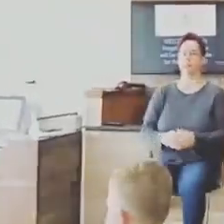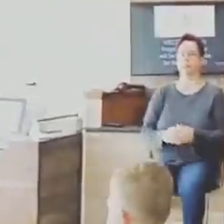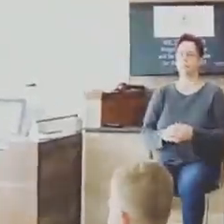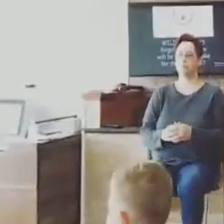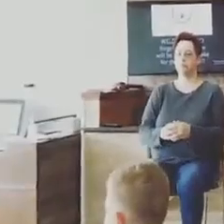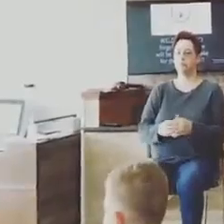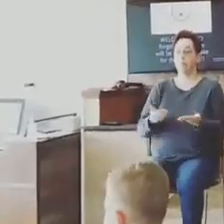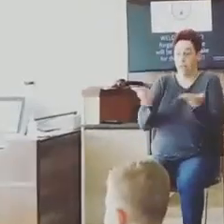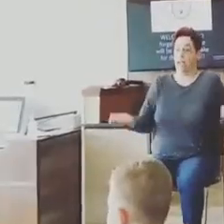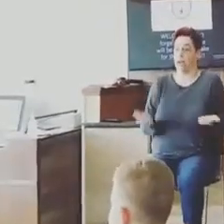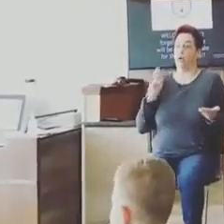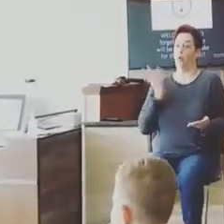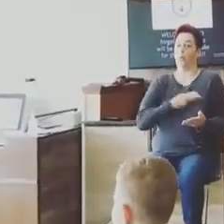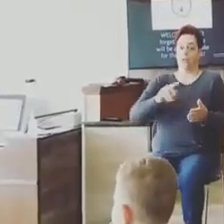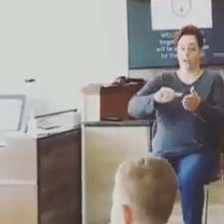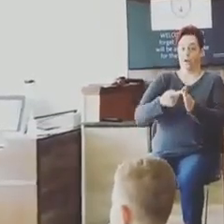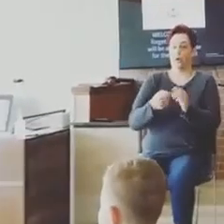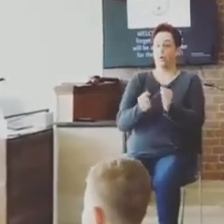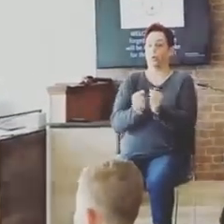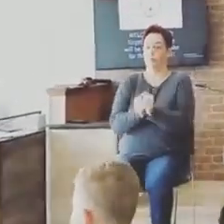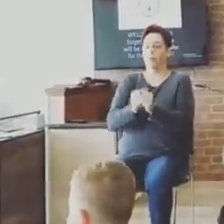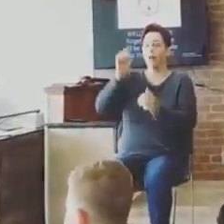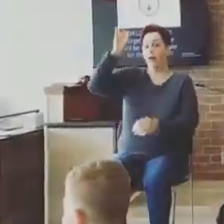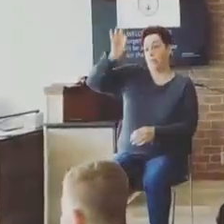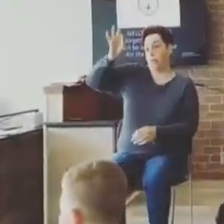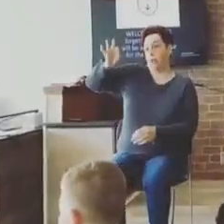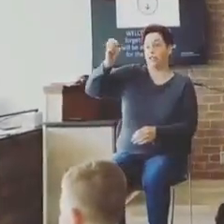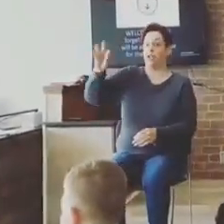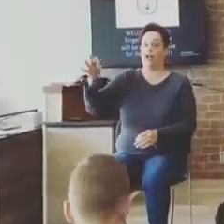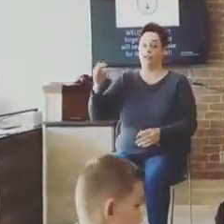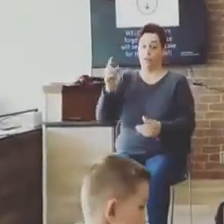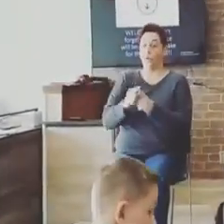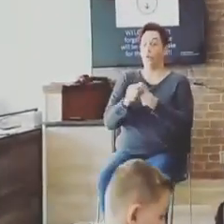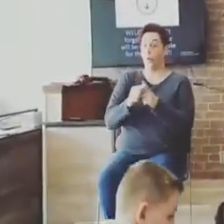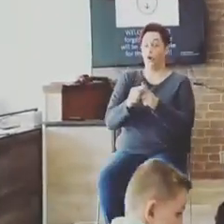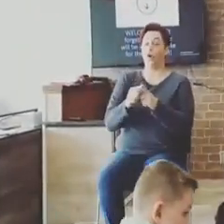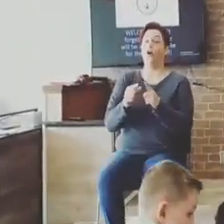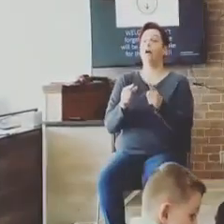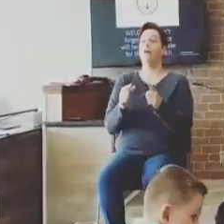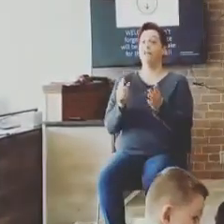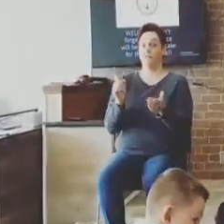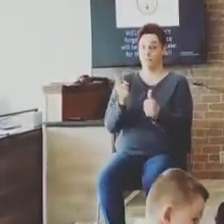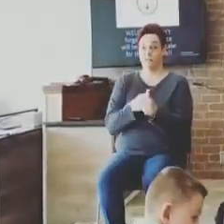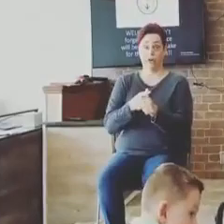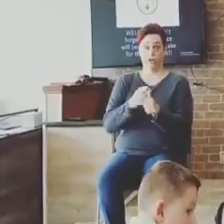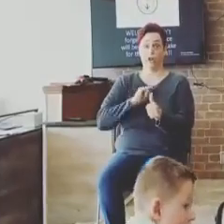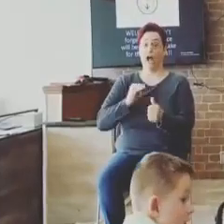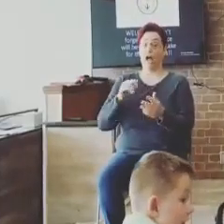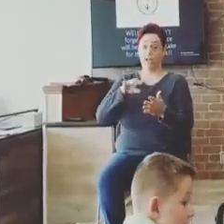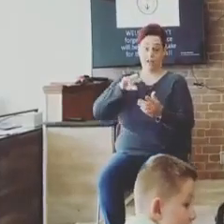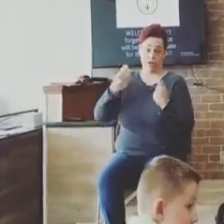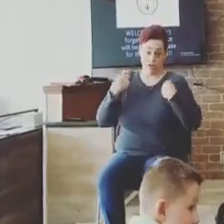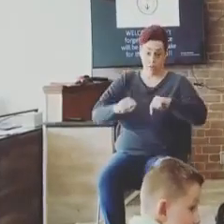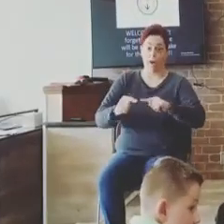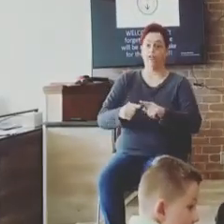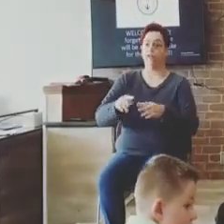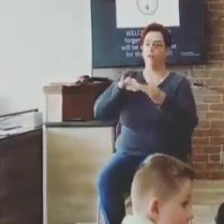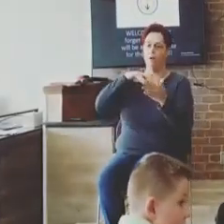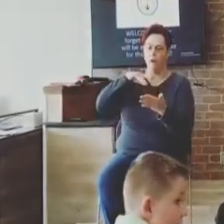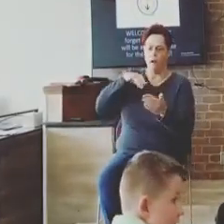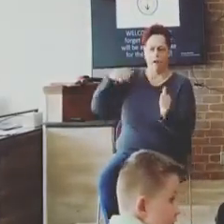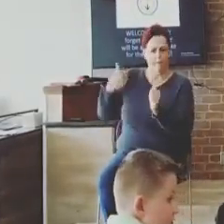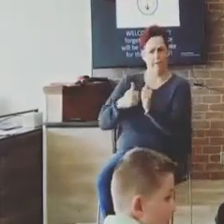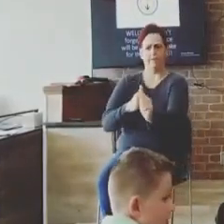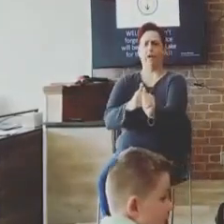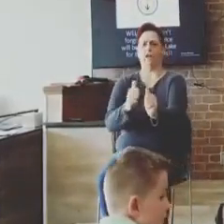word first because we believe that, oh, I try to hold to what this Bible right here says. And, uh, so we preach first to get our hearts